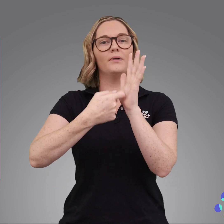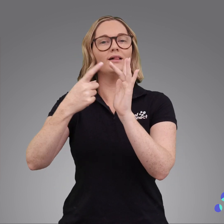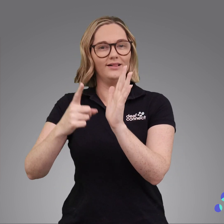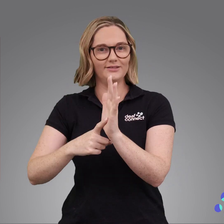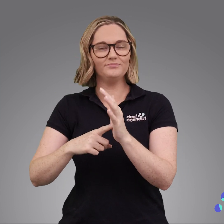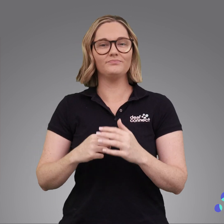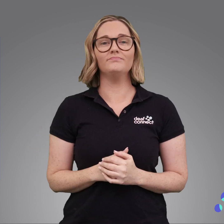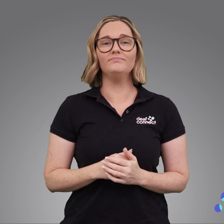April.